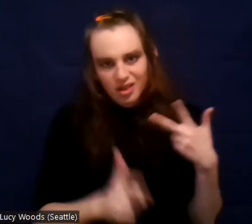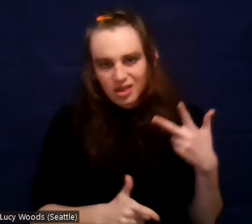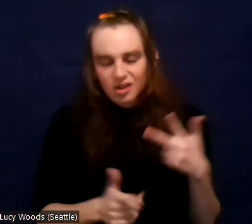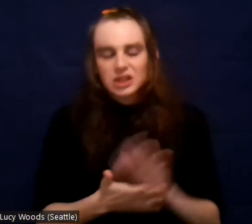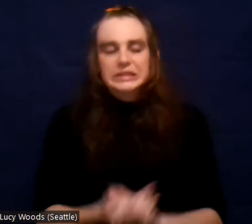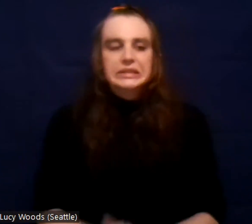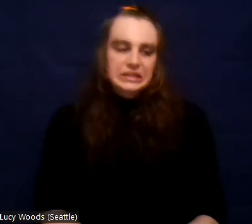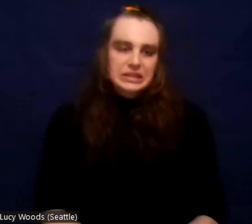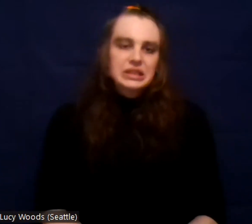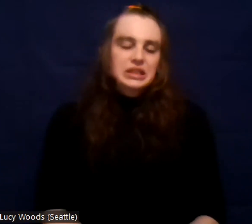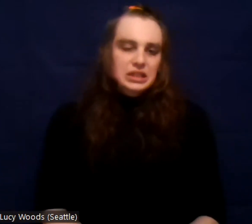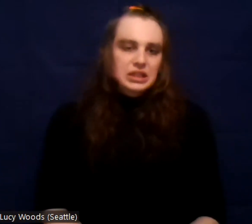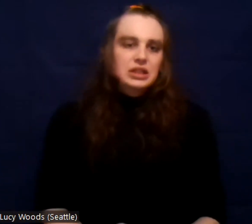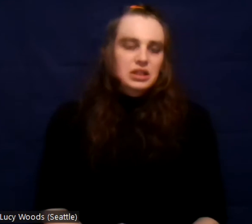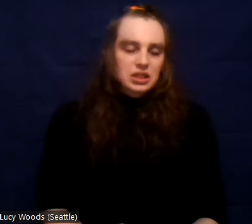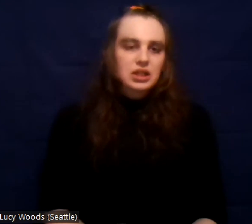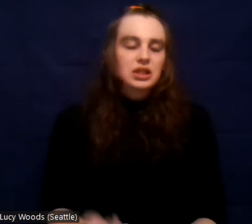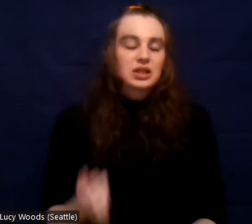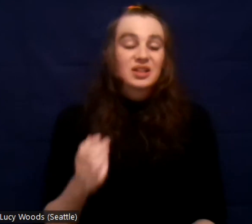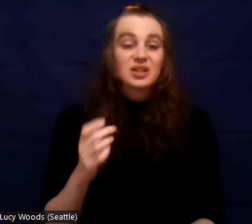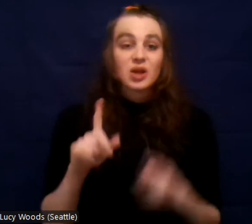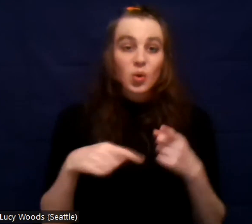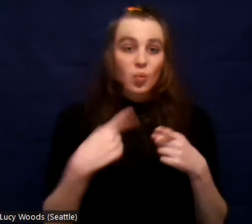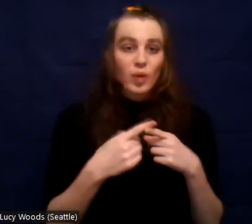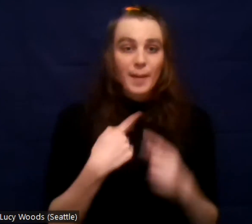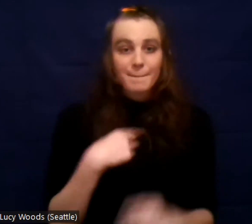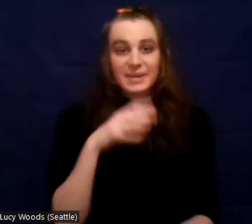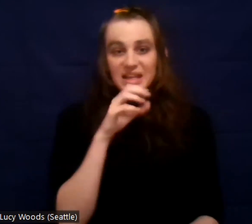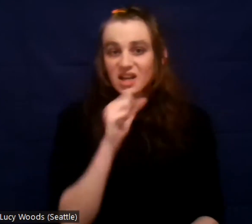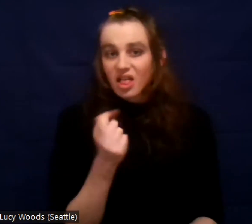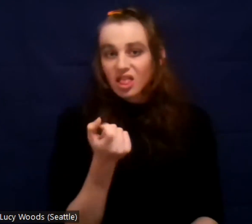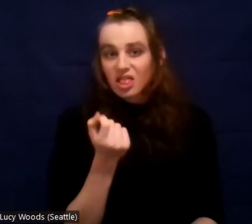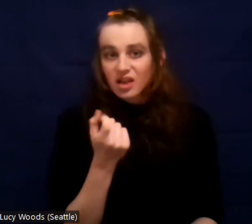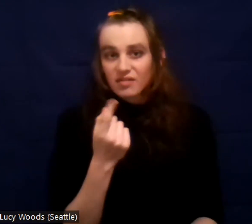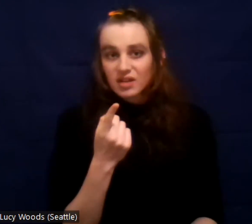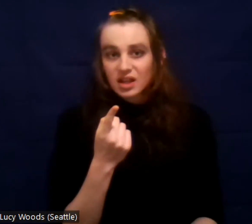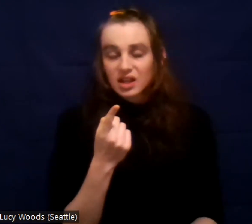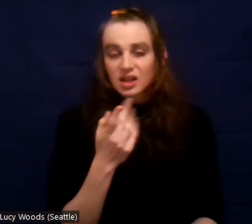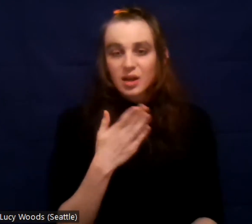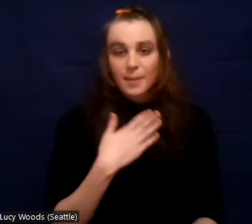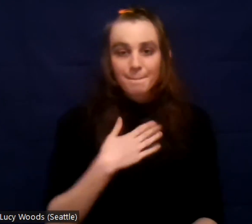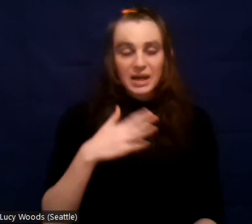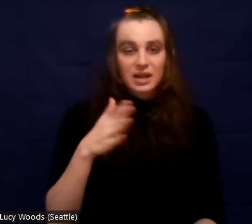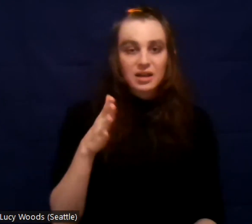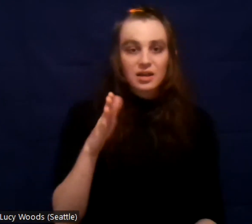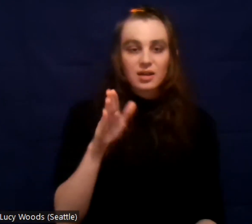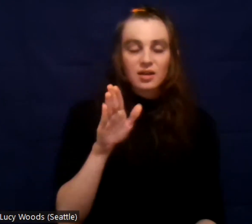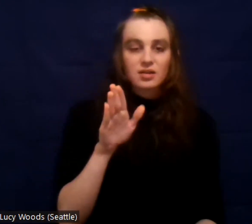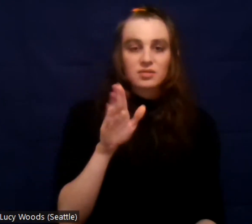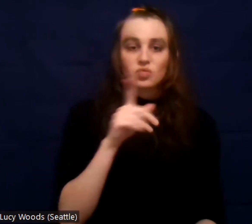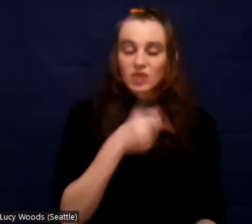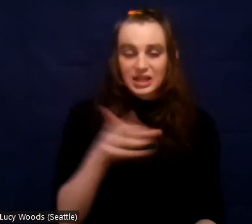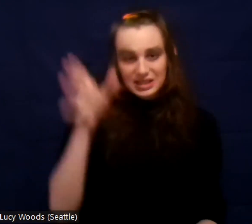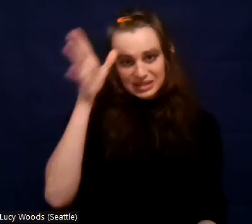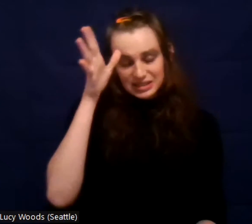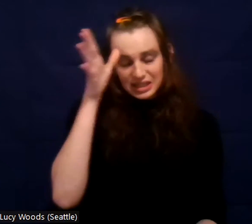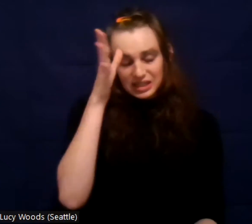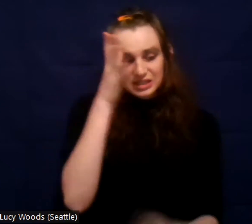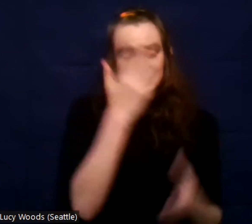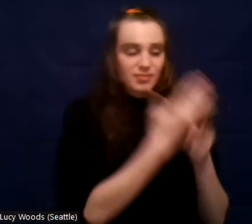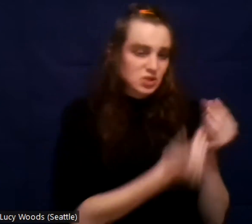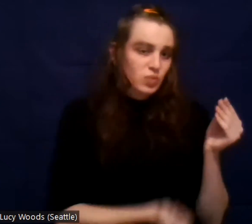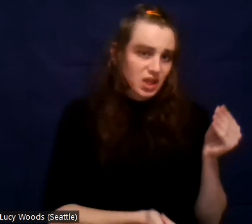And when I was 11, my real father passed away. At the time, I was told he